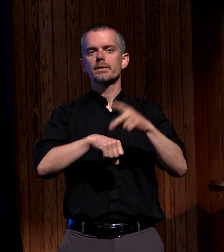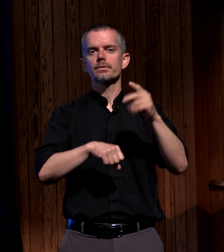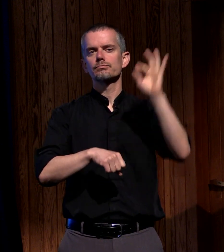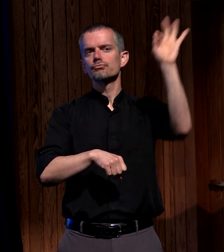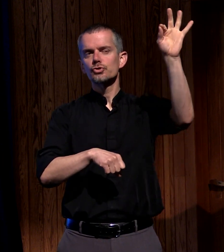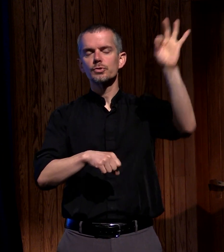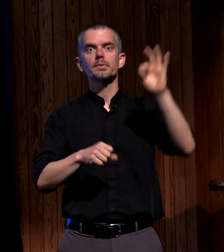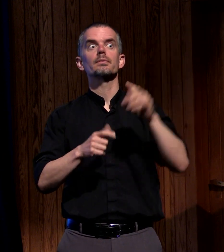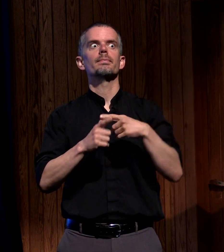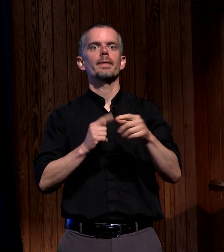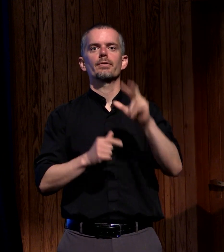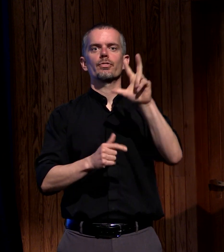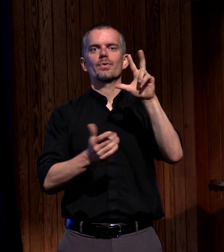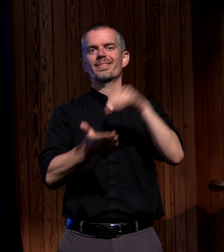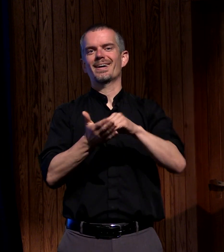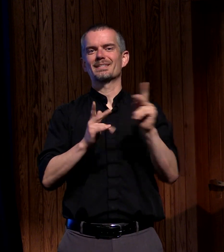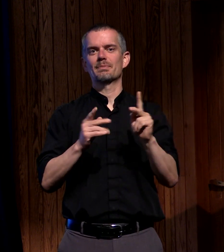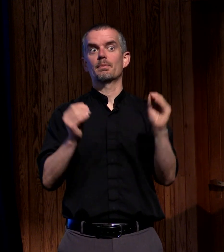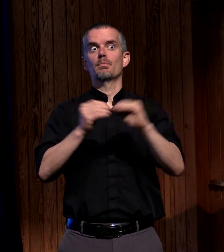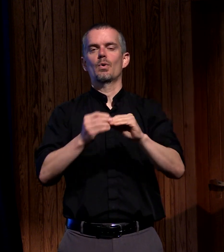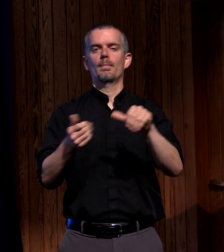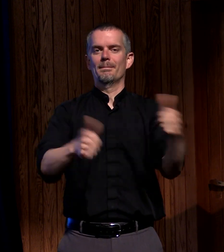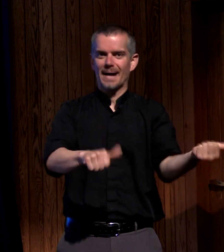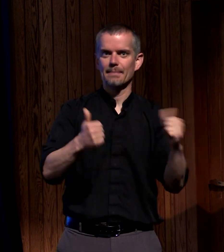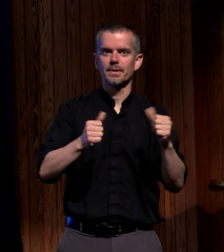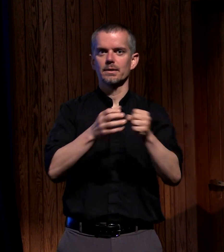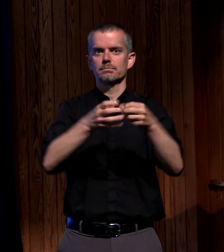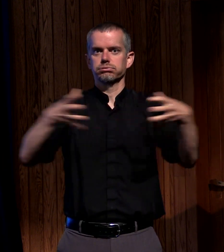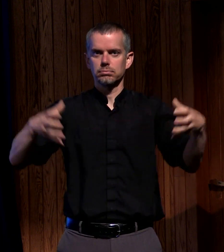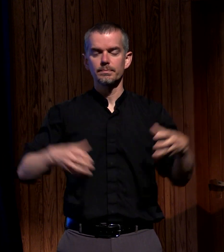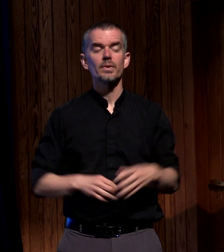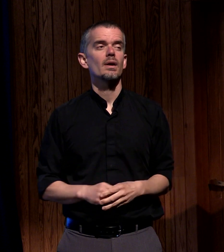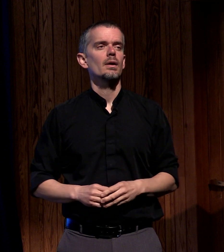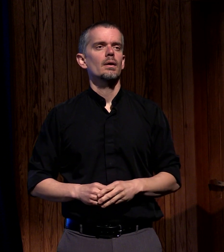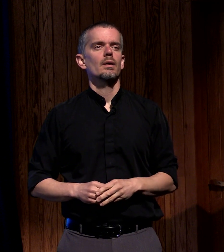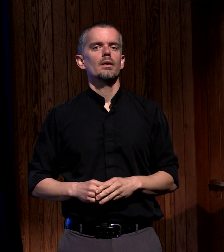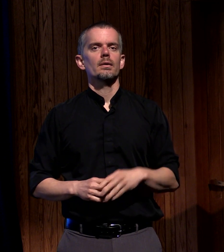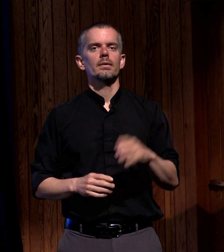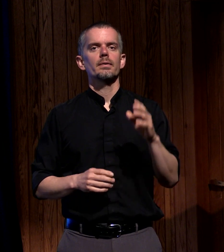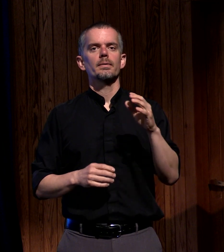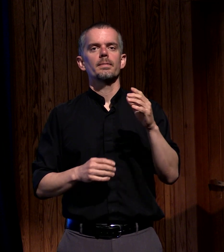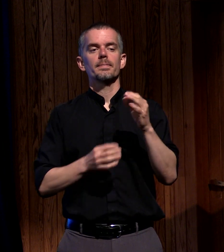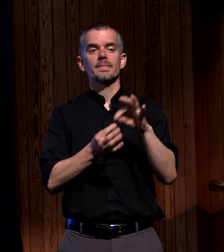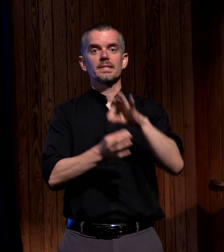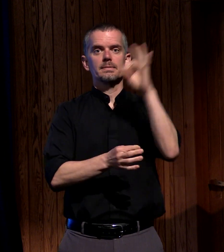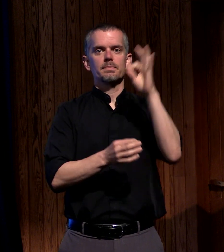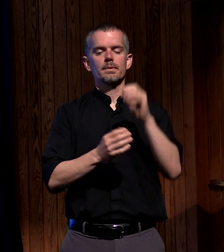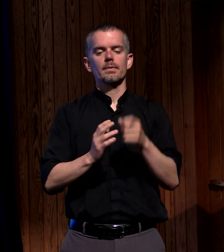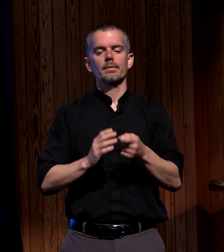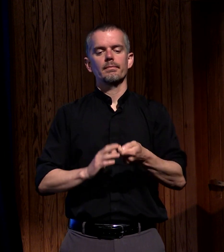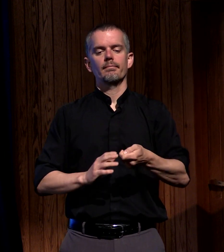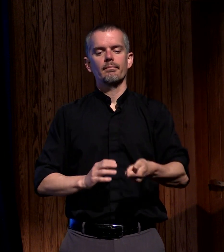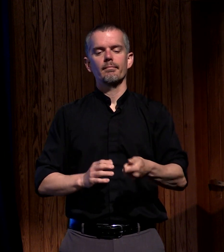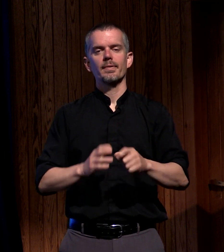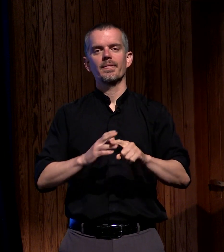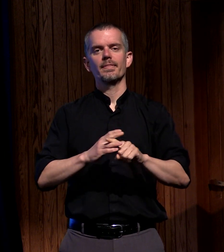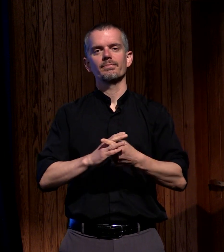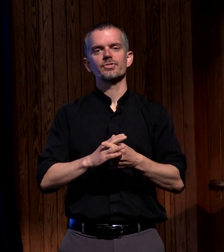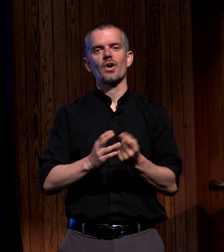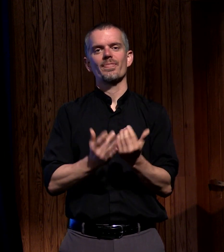and added to their number as we often sing the spirit lit the flame in the church of Christ was born